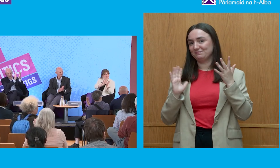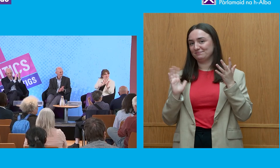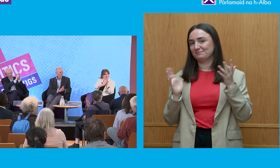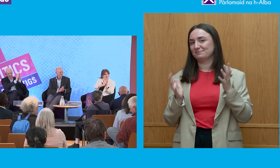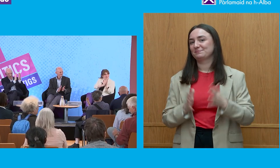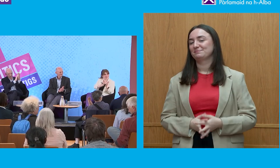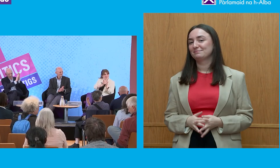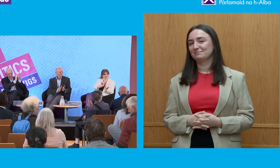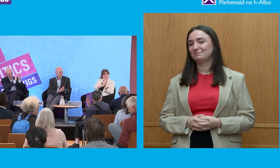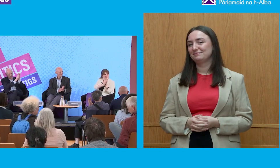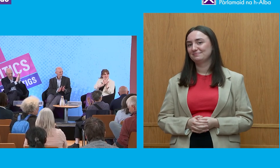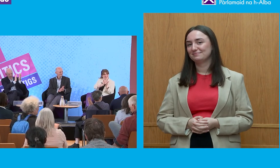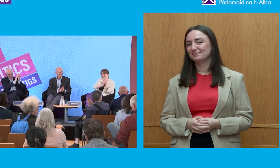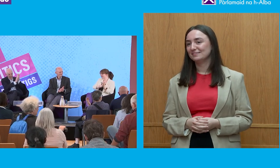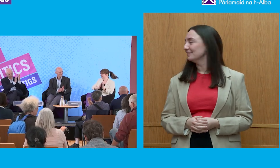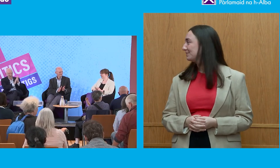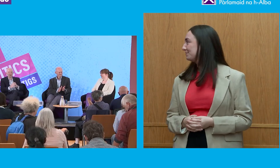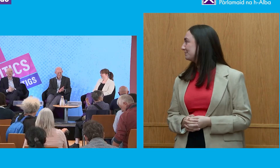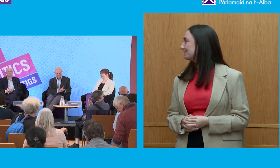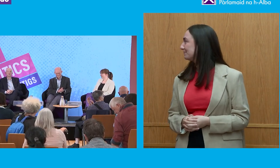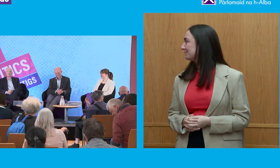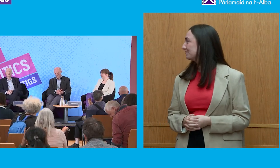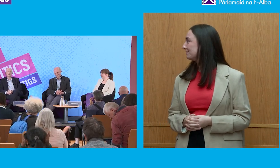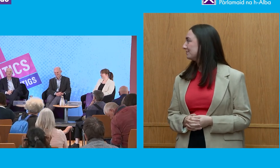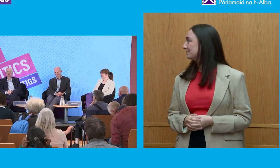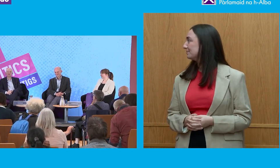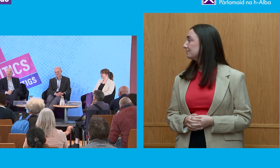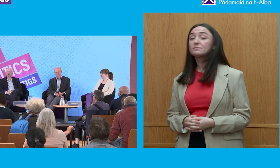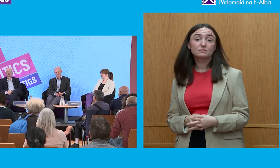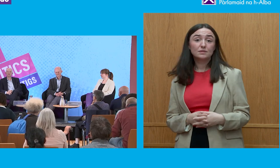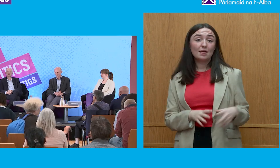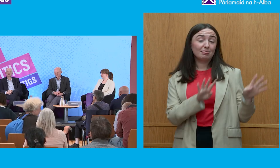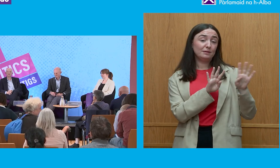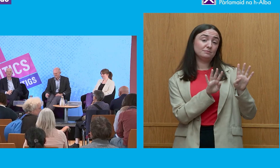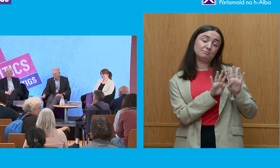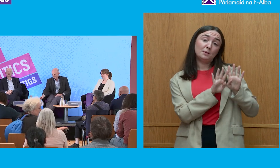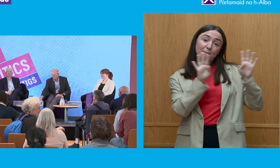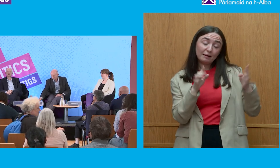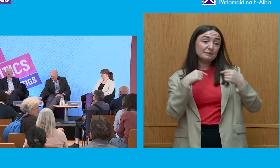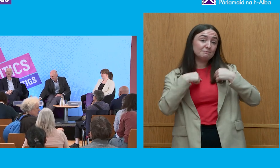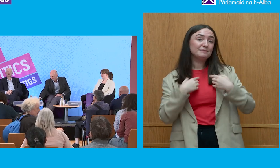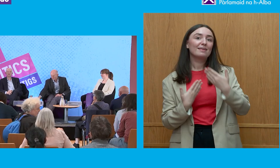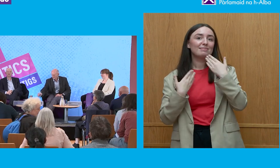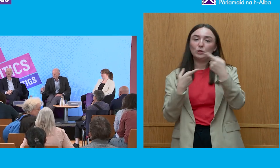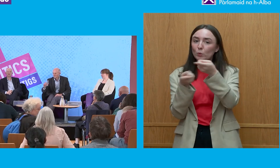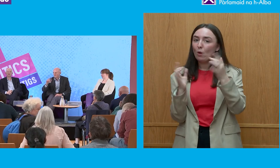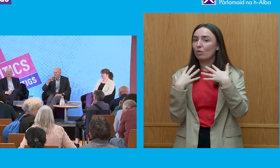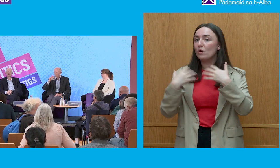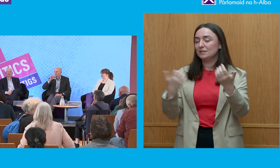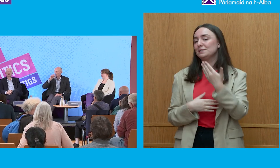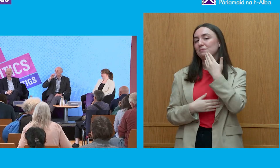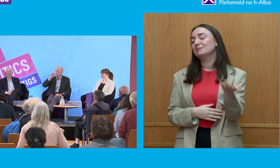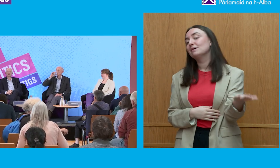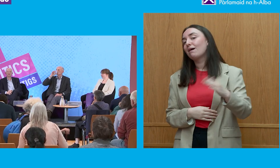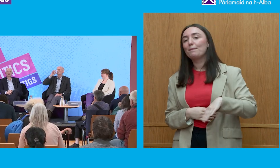and from the panel can I thank you for coming to this please attend other elements of this